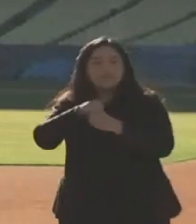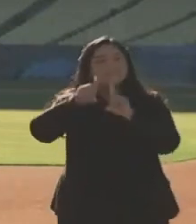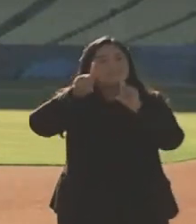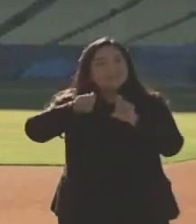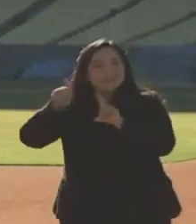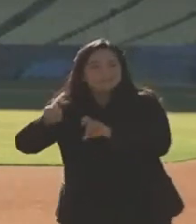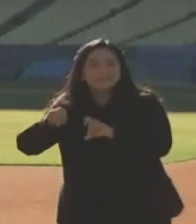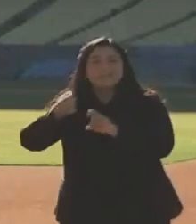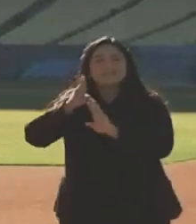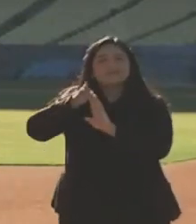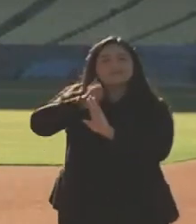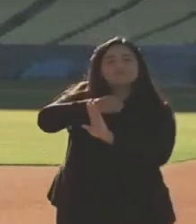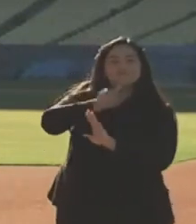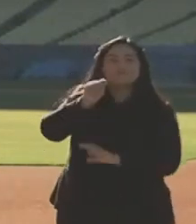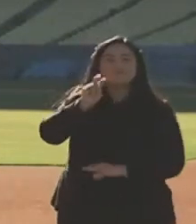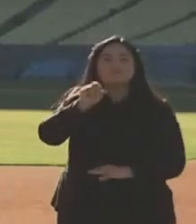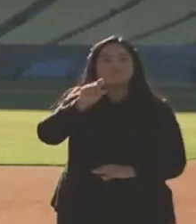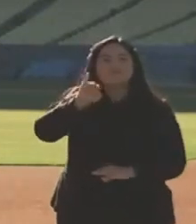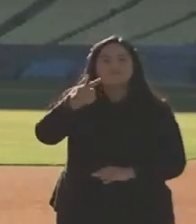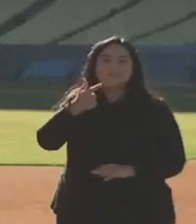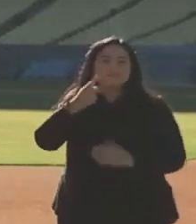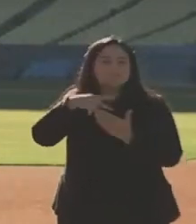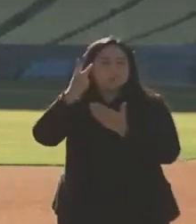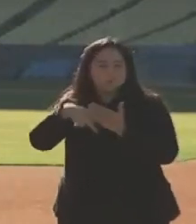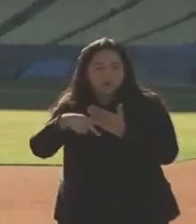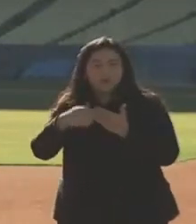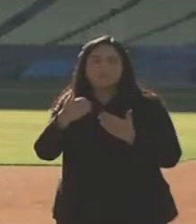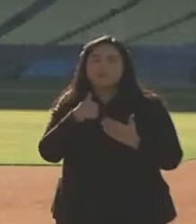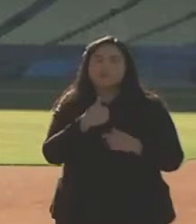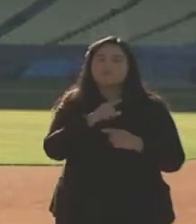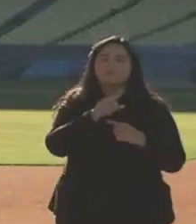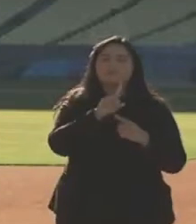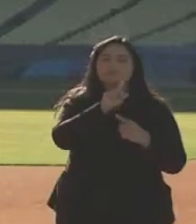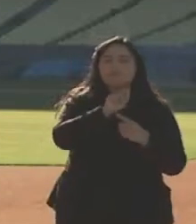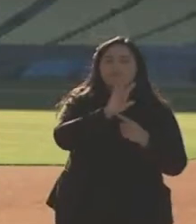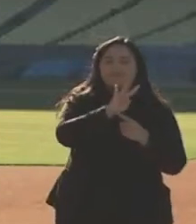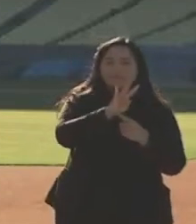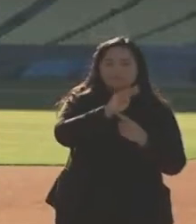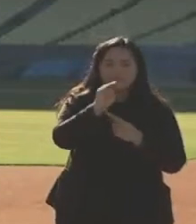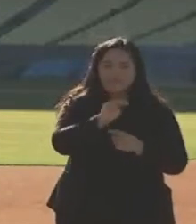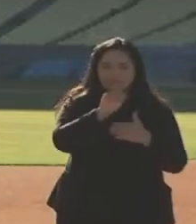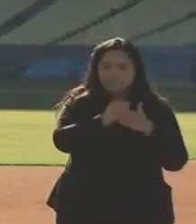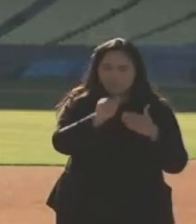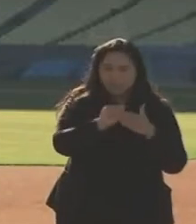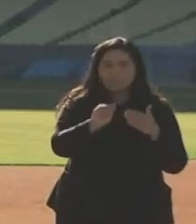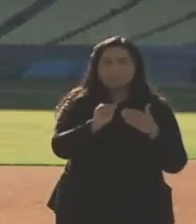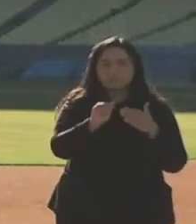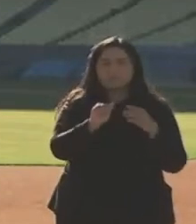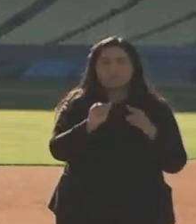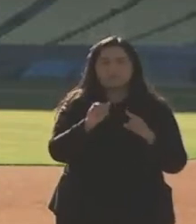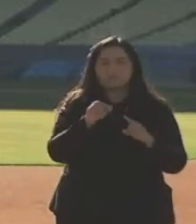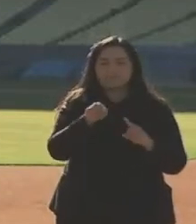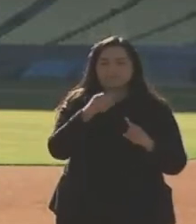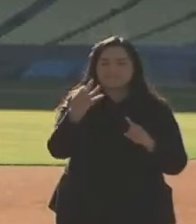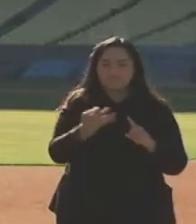We have an additional $1.7 billion in the new budget. We submitted just this time last week on Friday for that purpose.